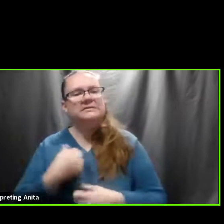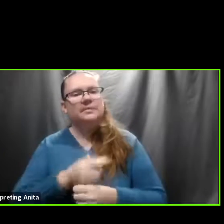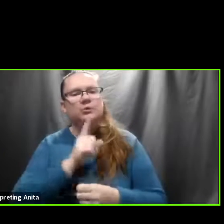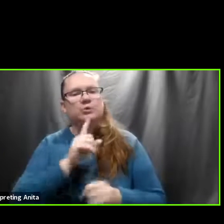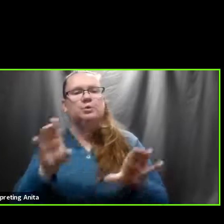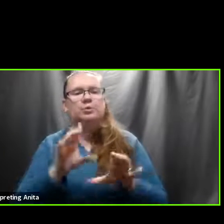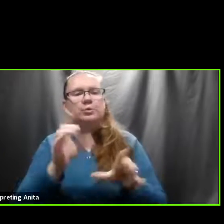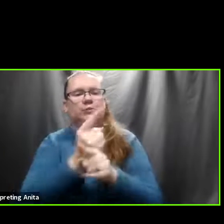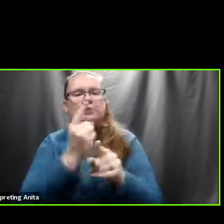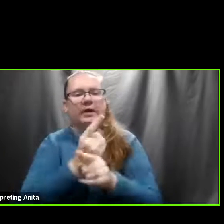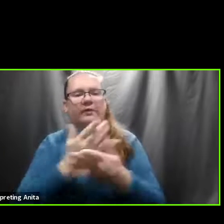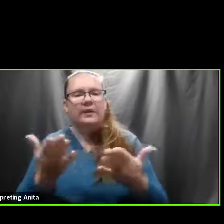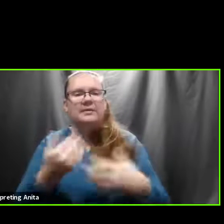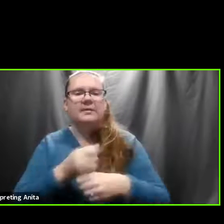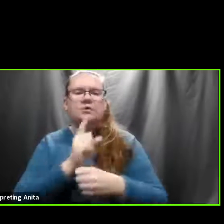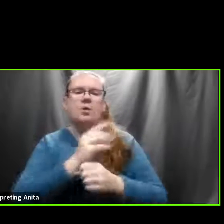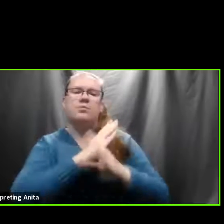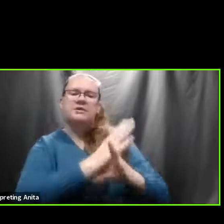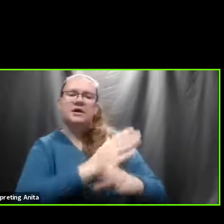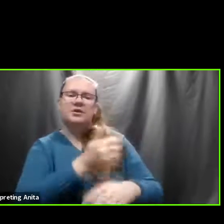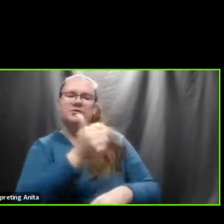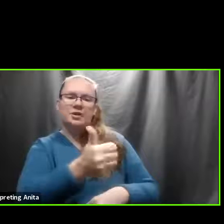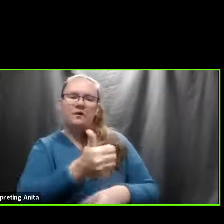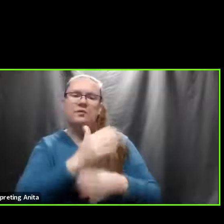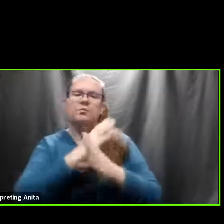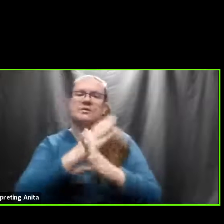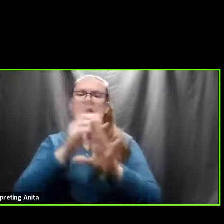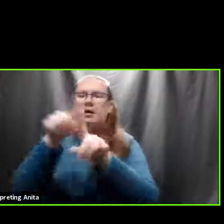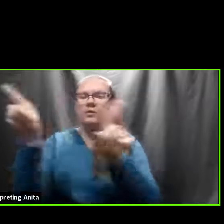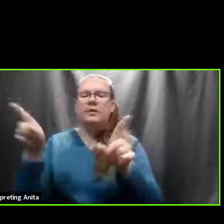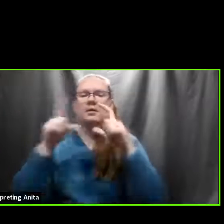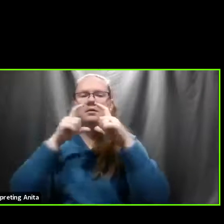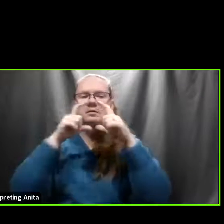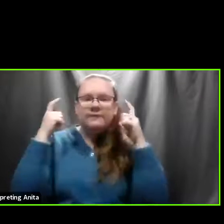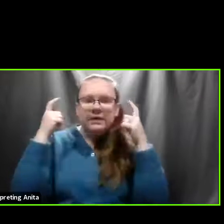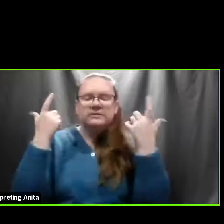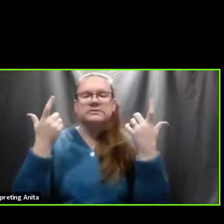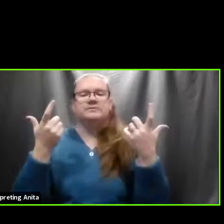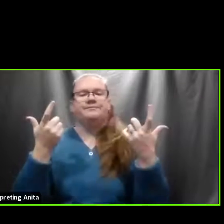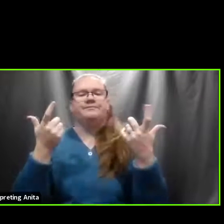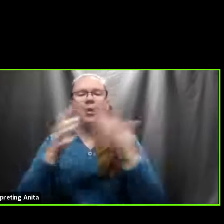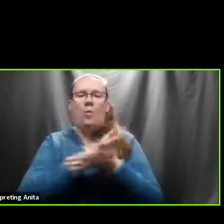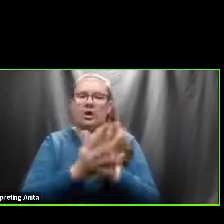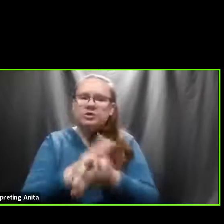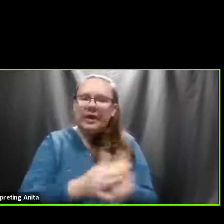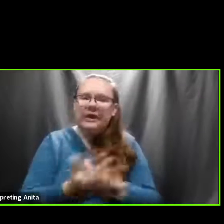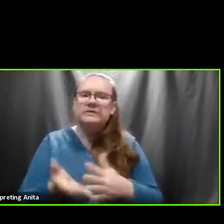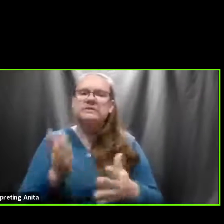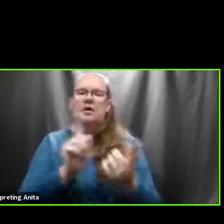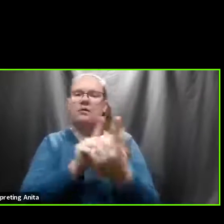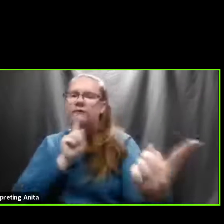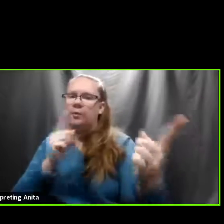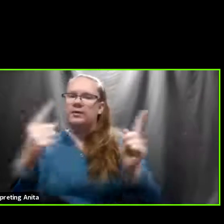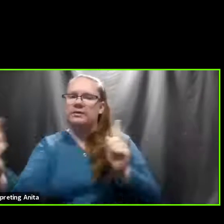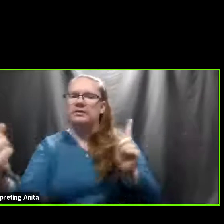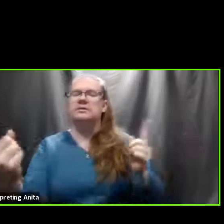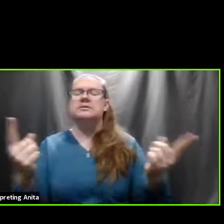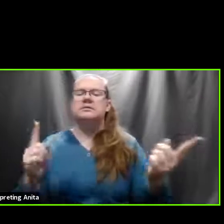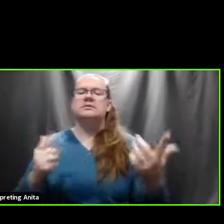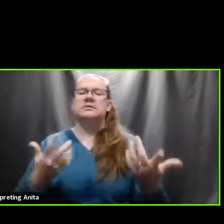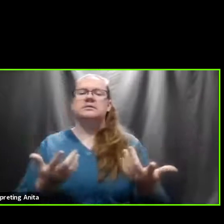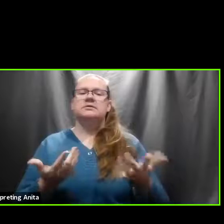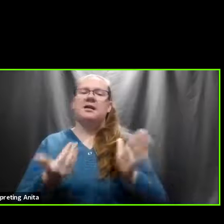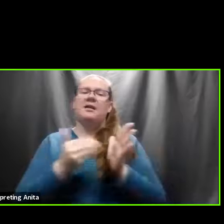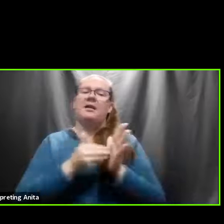right things to protect yourself and protect everybody else face coverings, washing hands, staying away from people the best you can. And, and again, um,